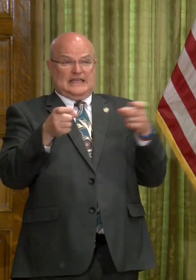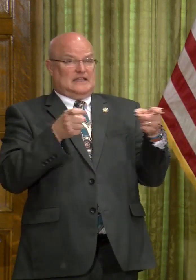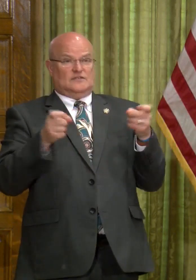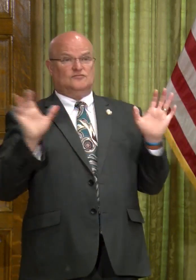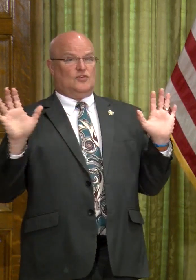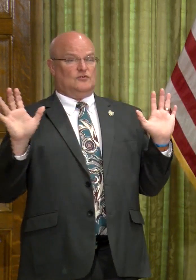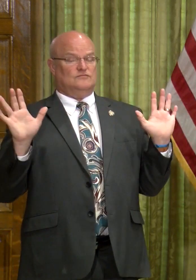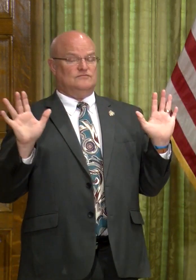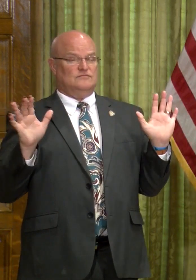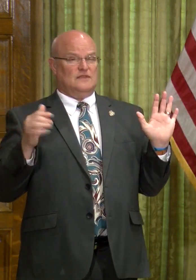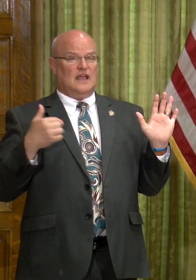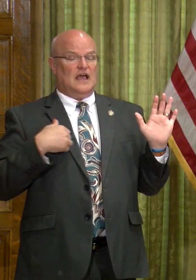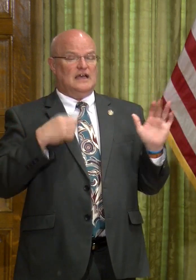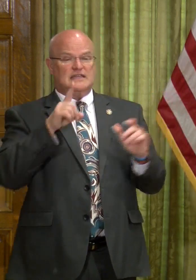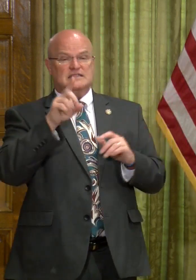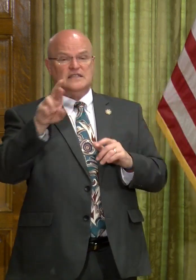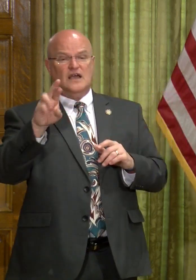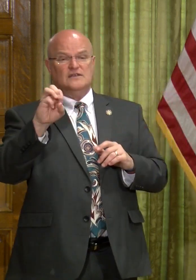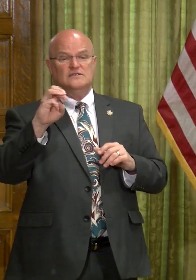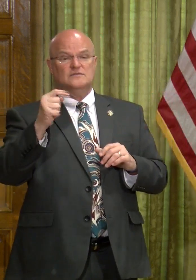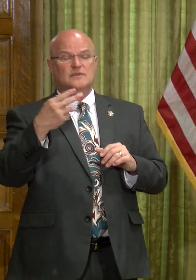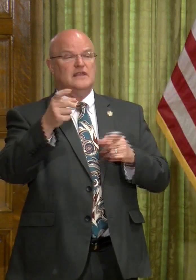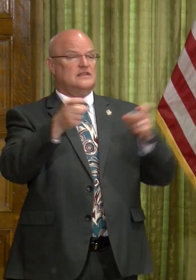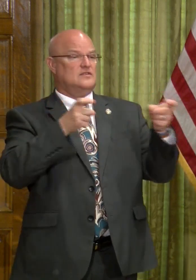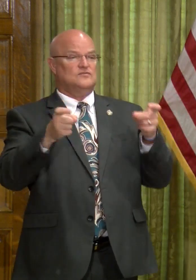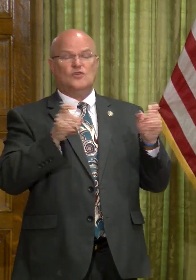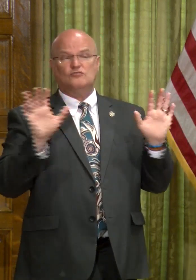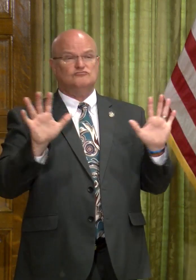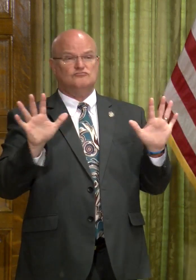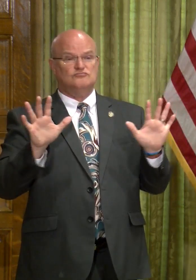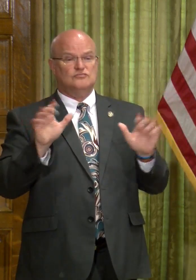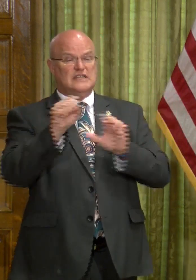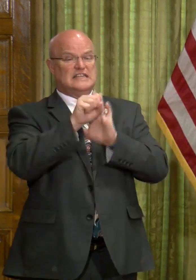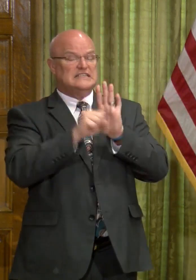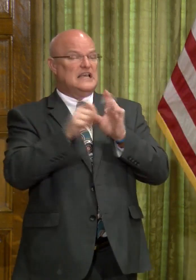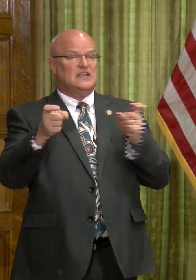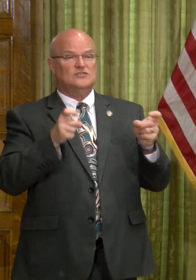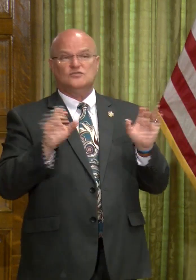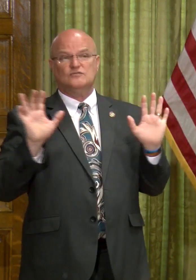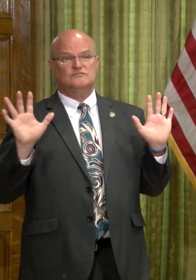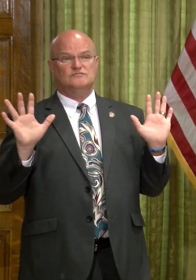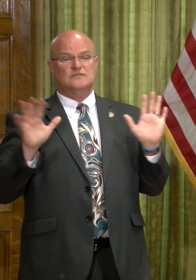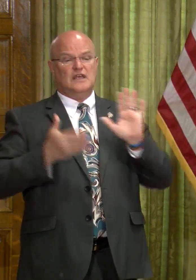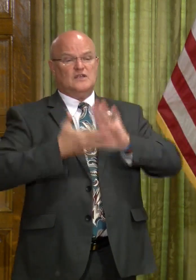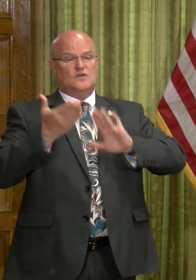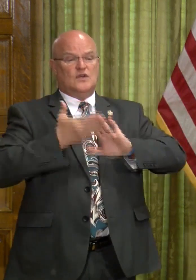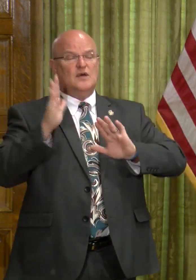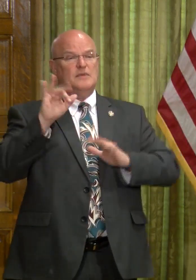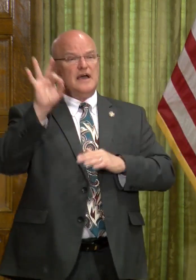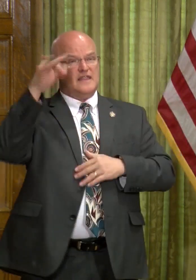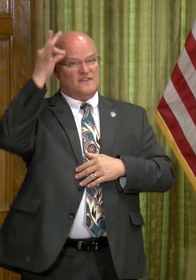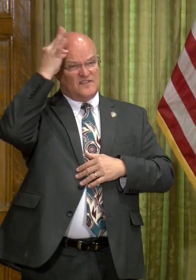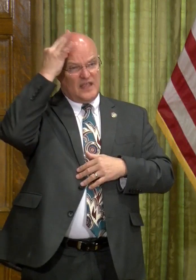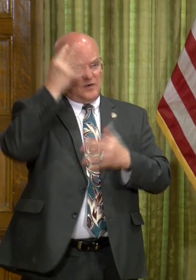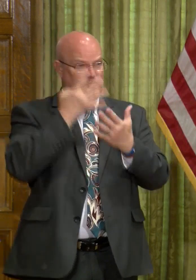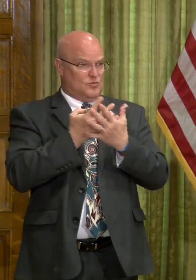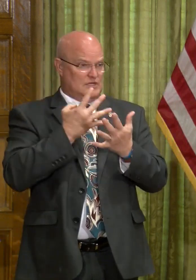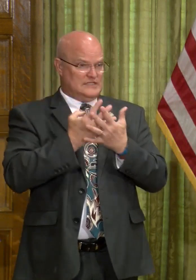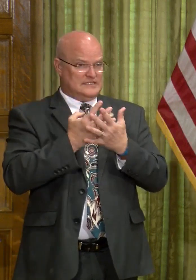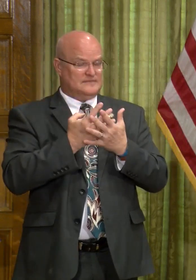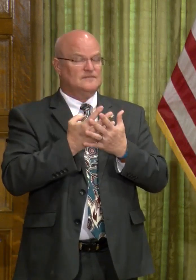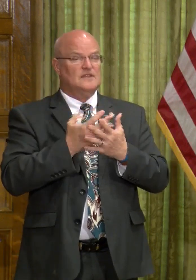control. It's not something that Dr. Smith can control or the state can control. Uh, that's run by the, uh, Federal Bureau of Prisons.